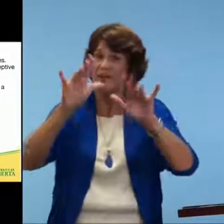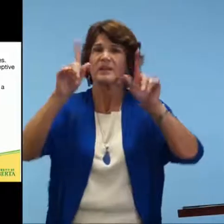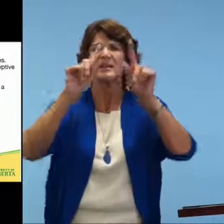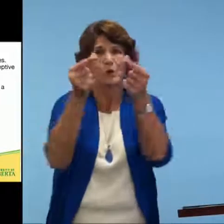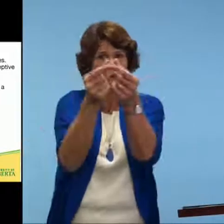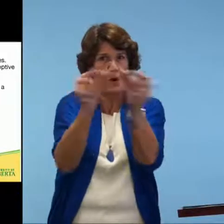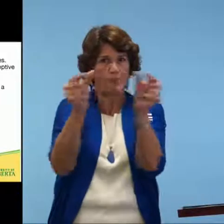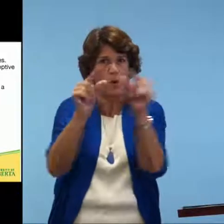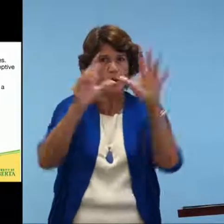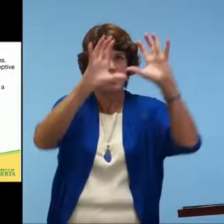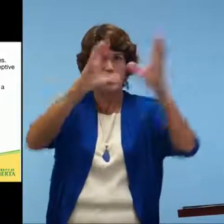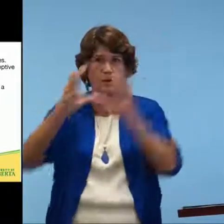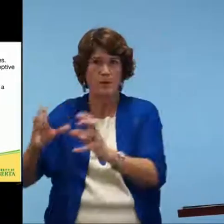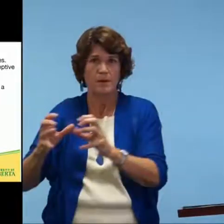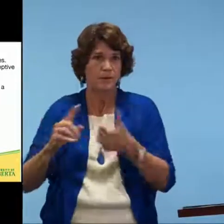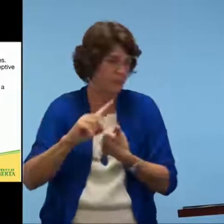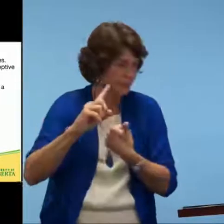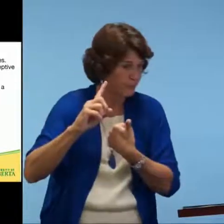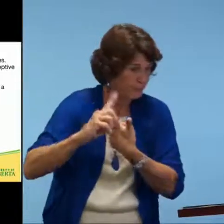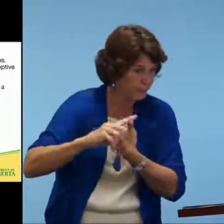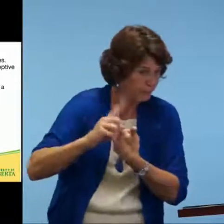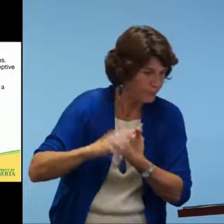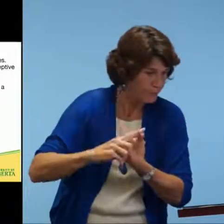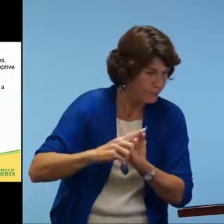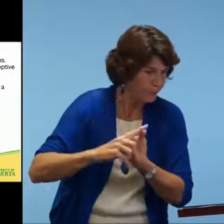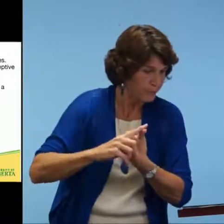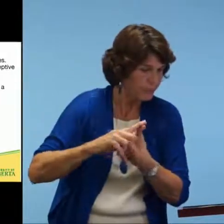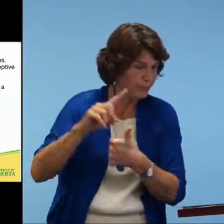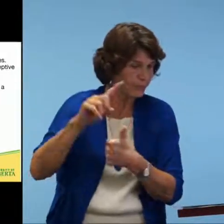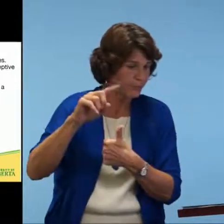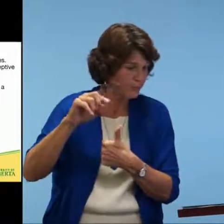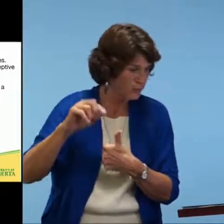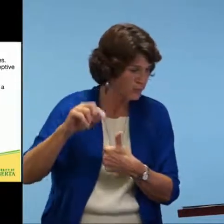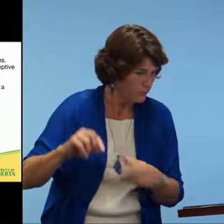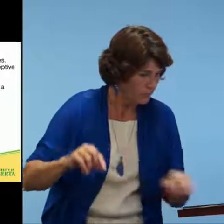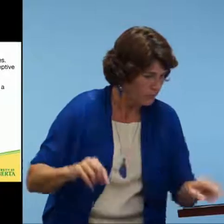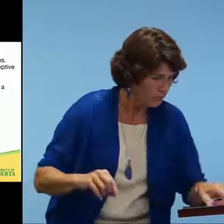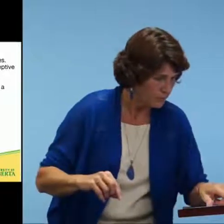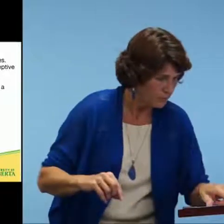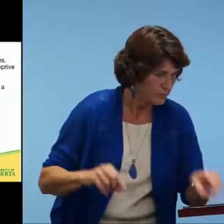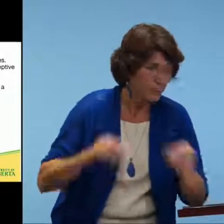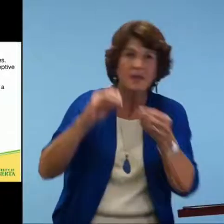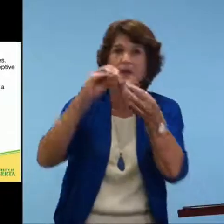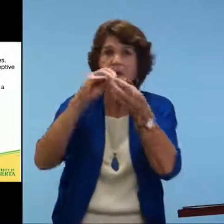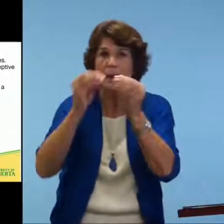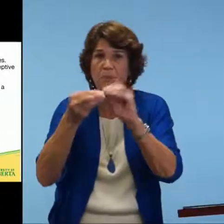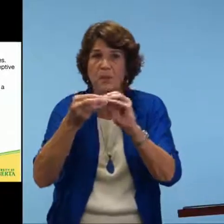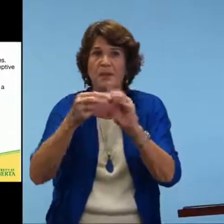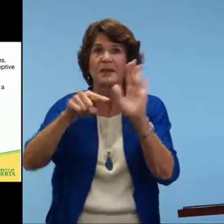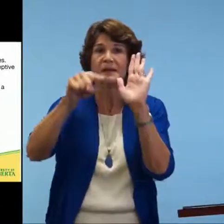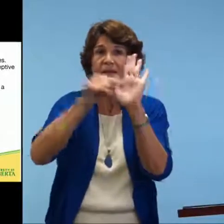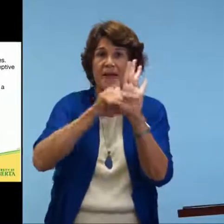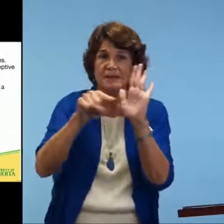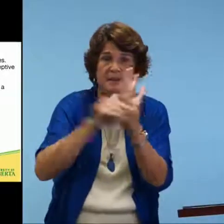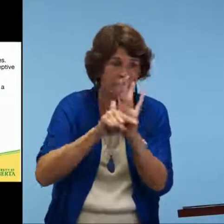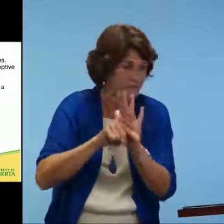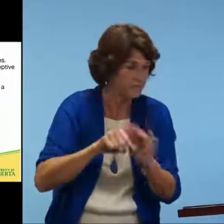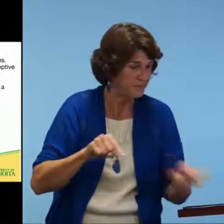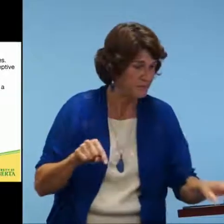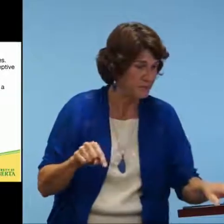apologies. So again, the receptive skills test looks at eight grammatical categories. So